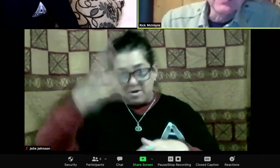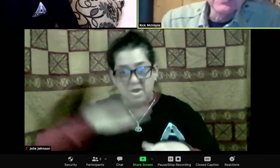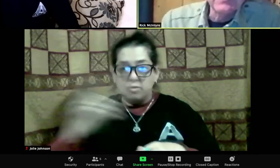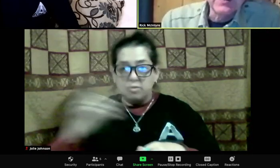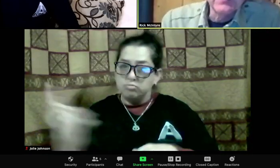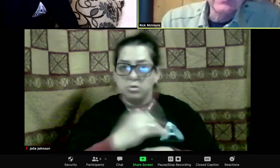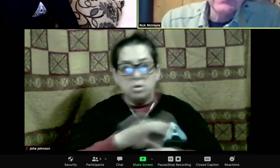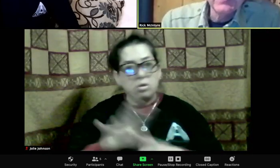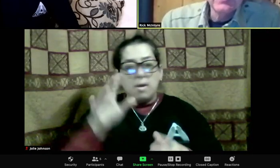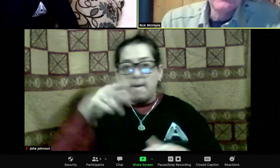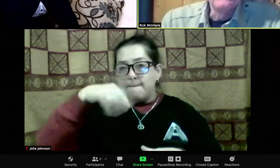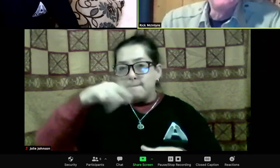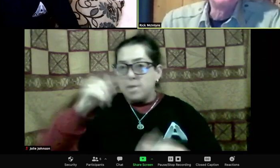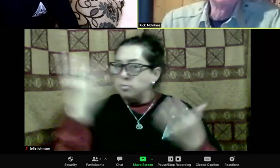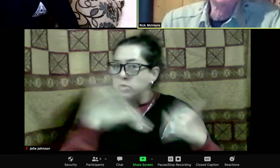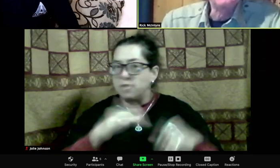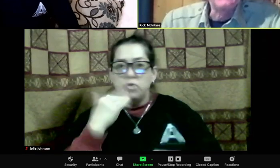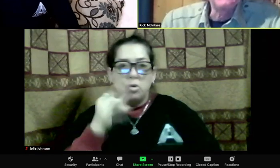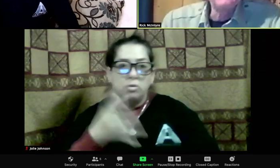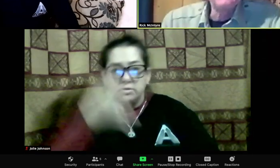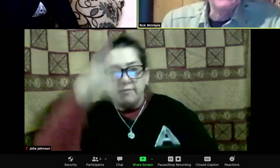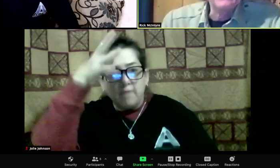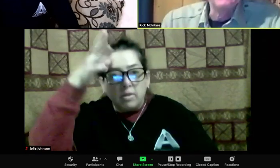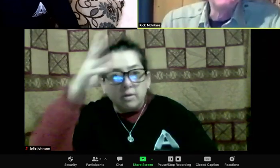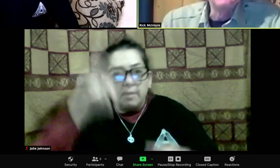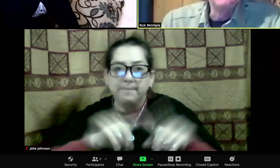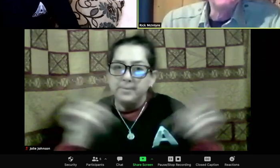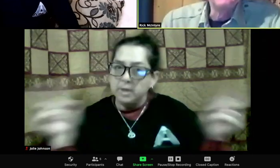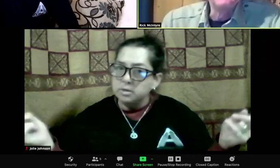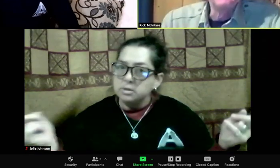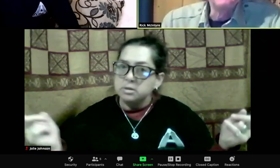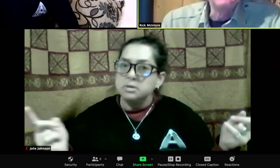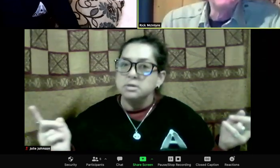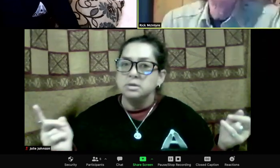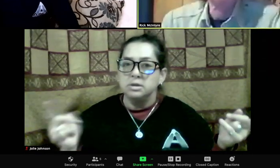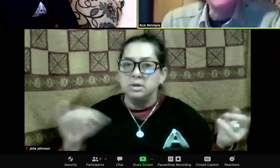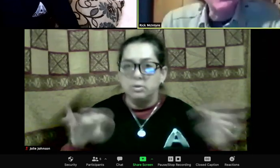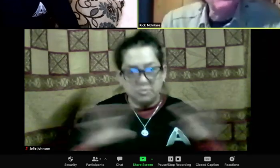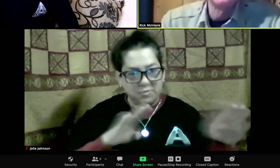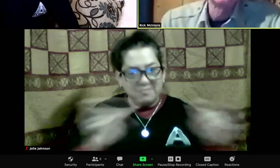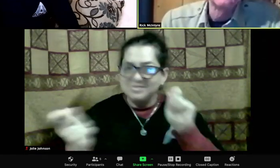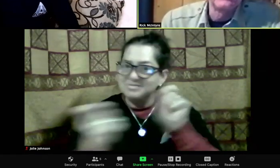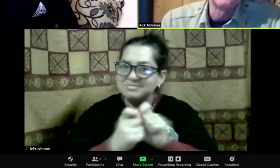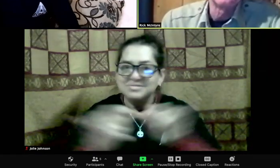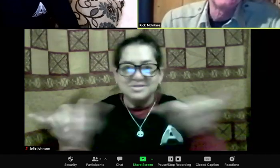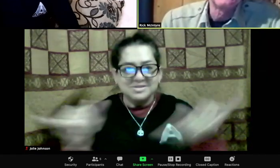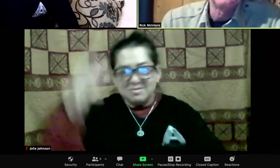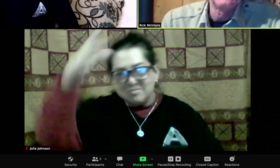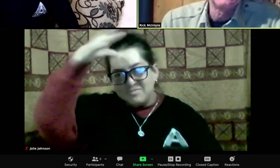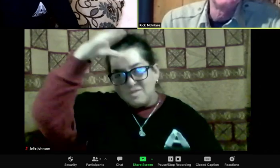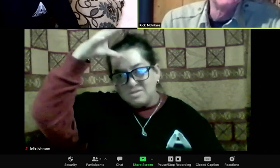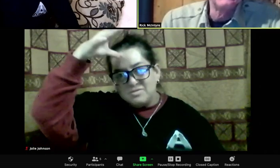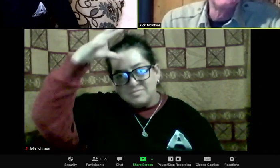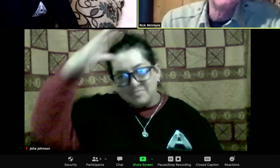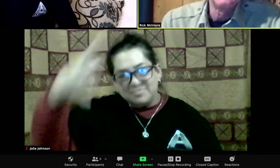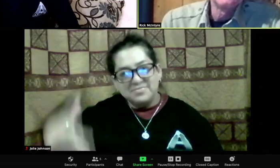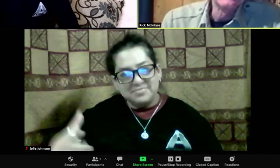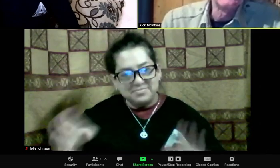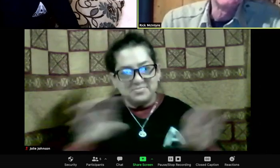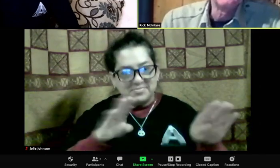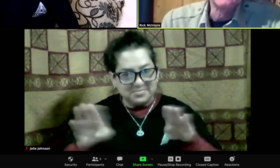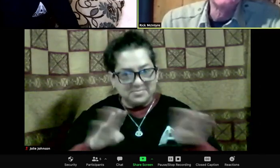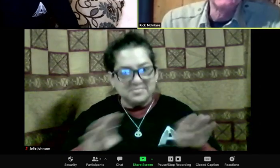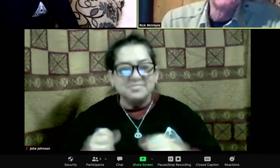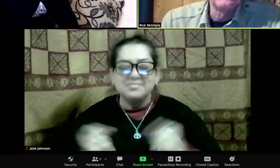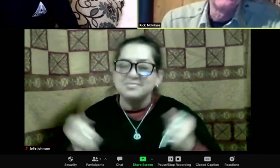this any further. Mark said that he remembered as he was watching this pup, that the pup was